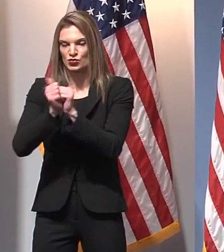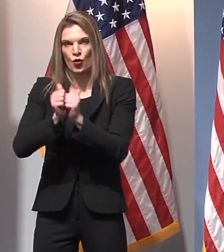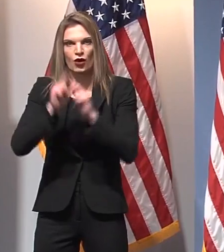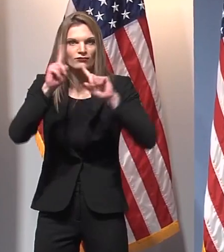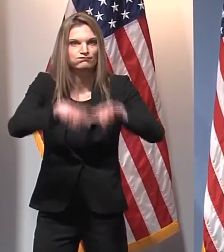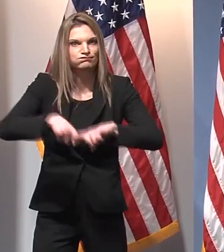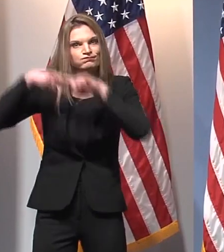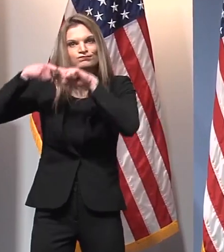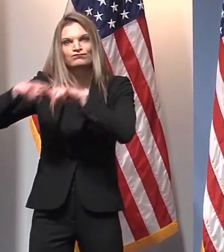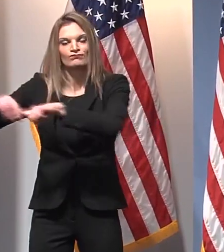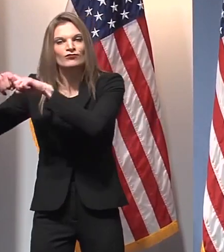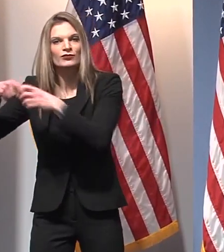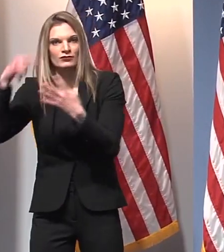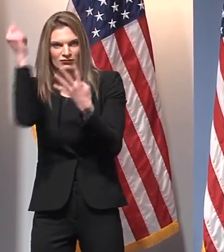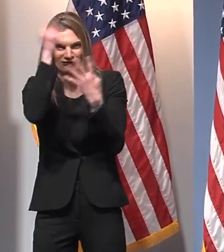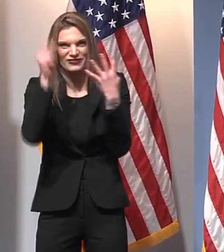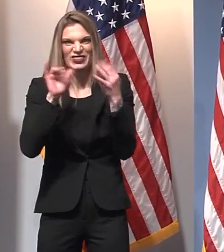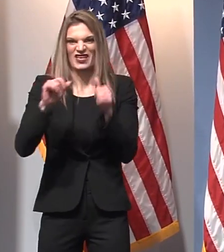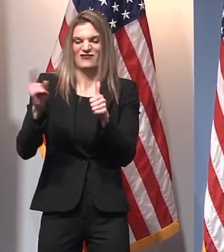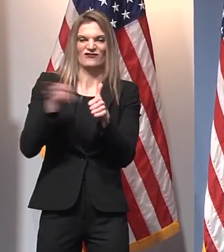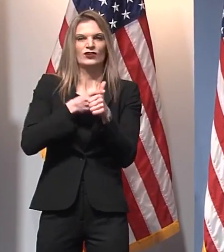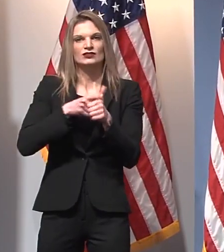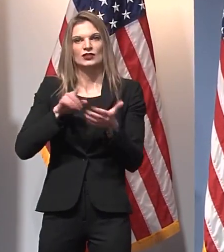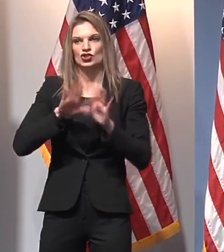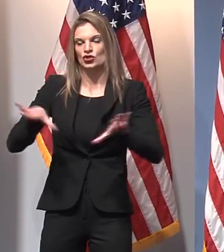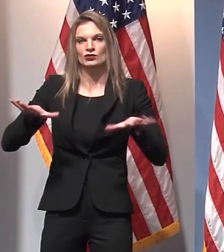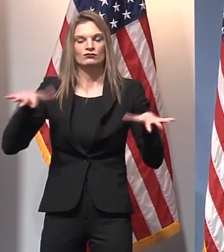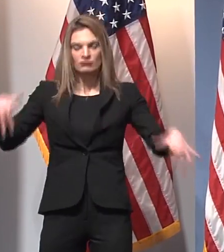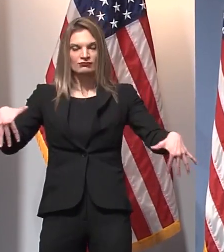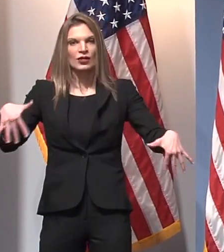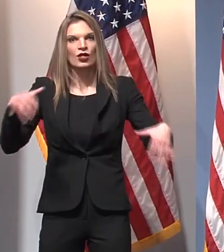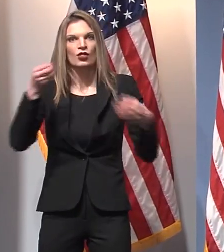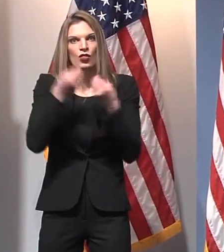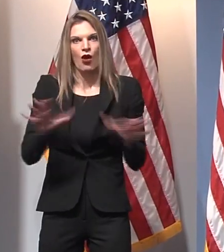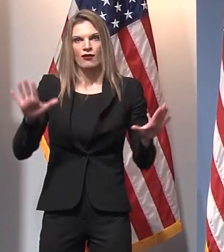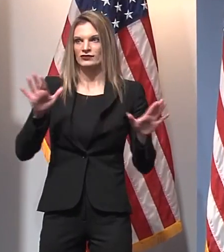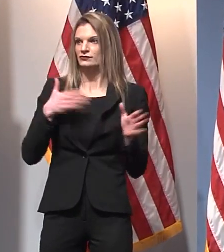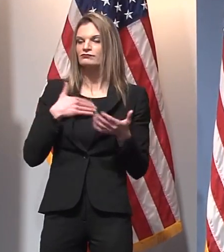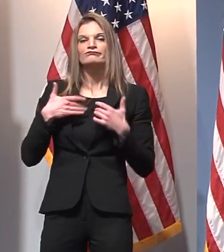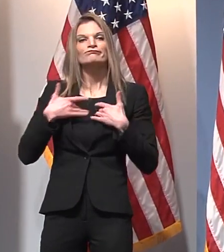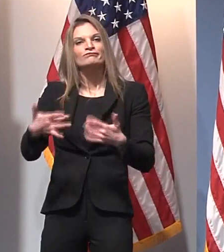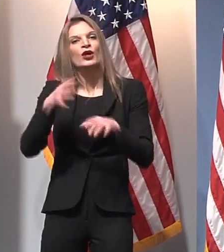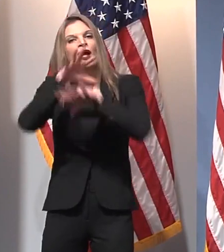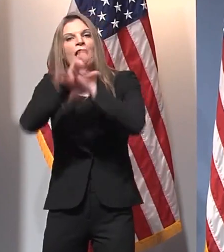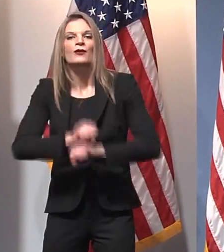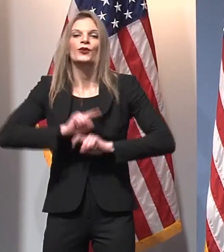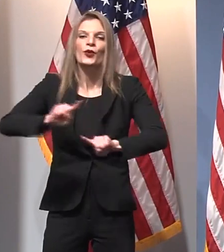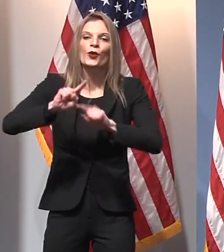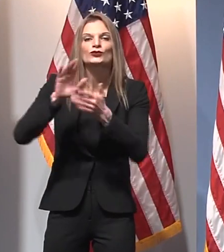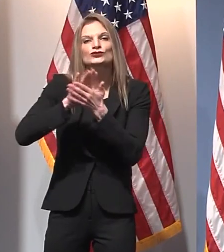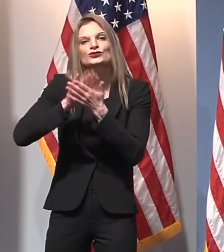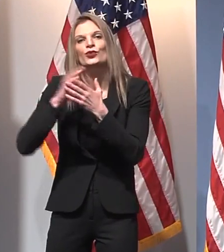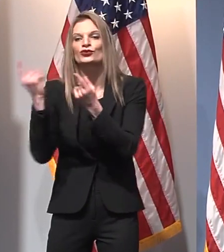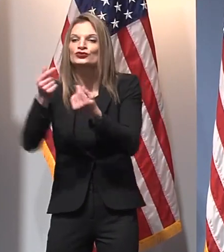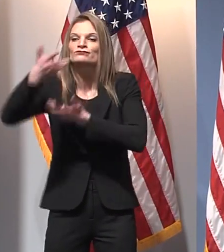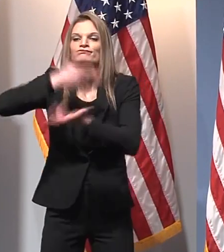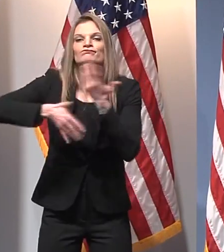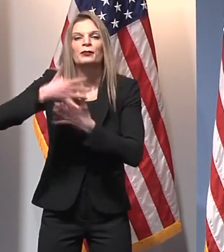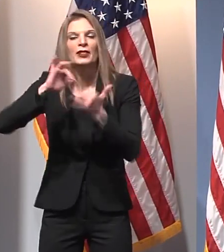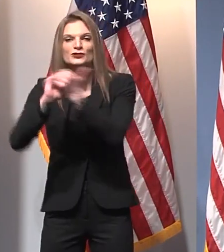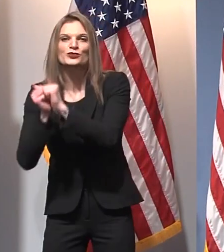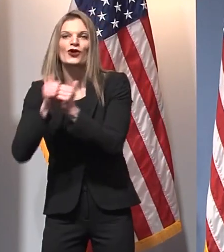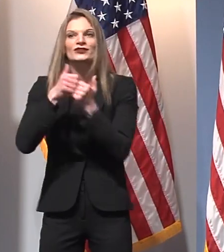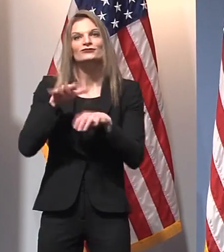were shut down for children as well. So in the blink of an eye, they lost their entire networks for education, exercise, and socialization.